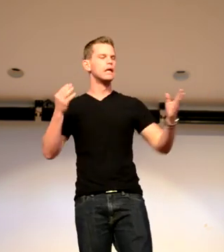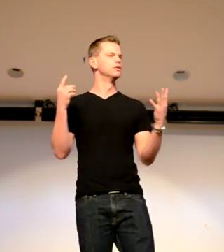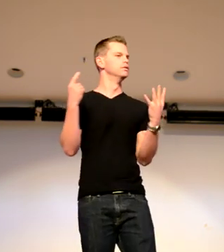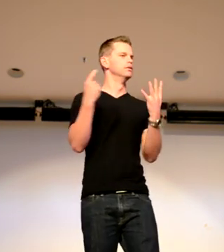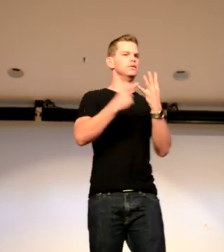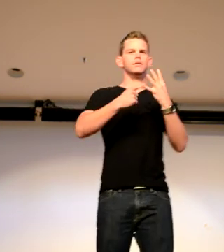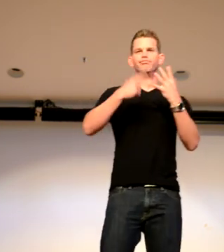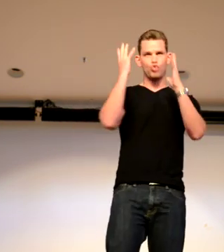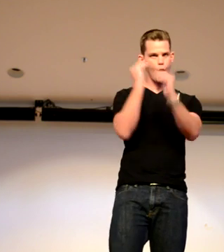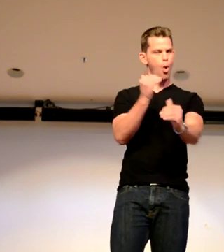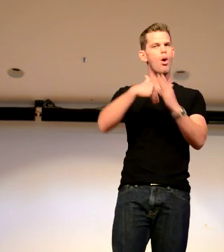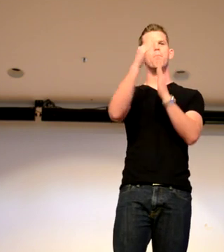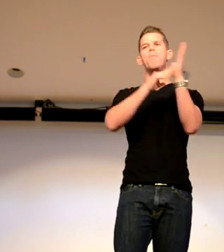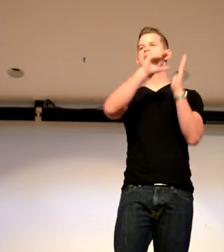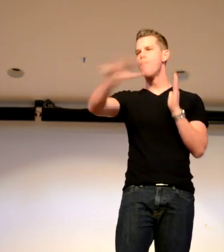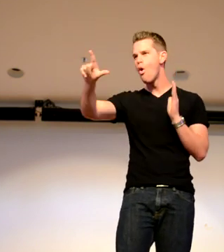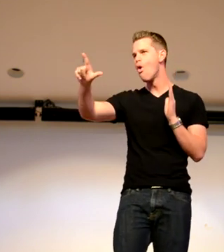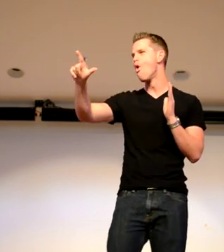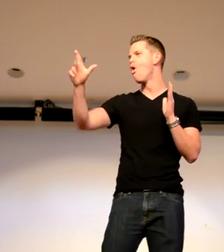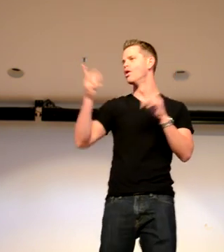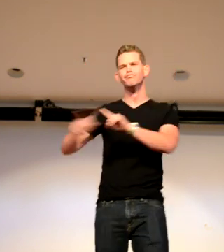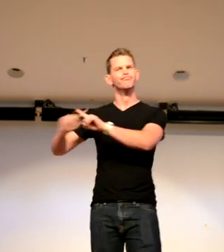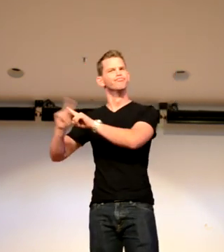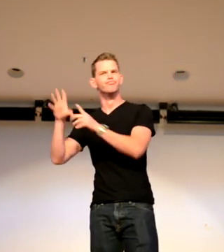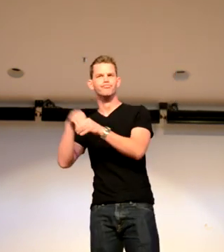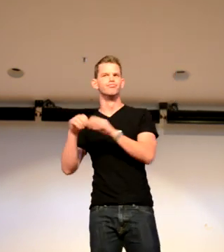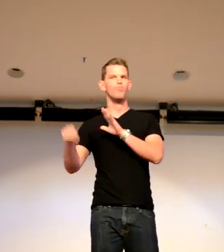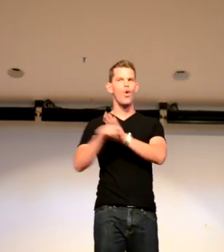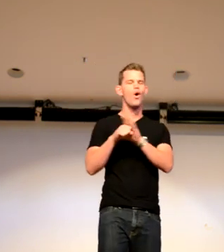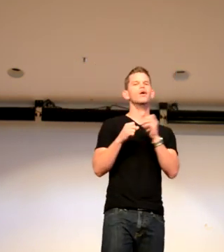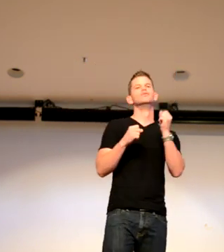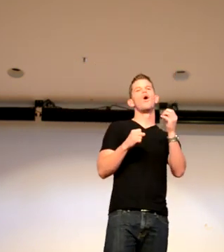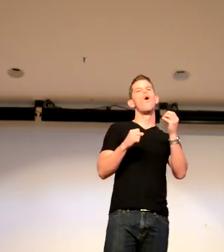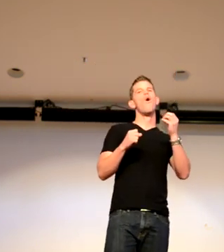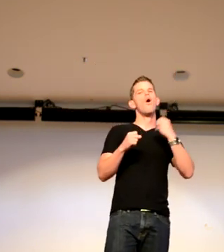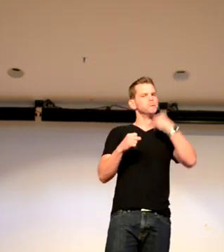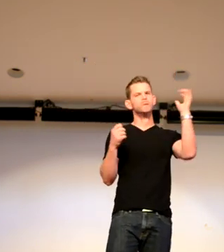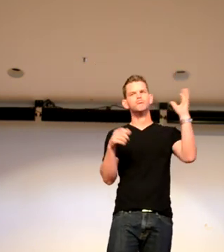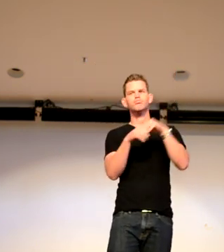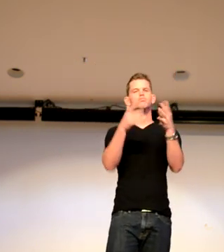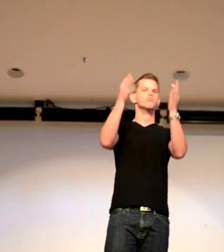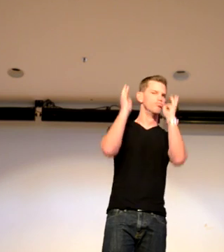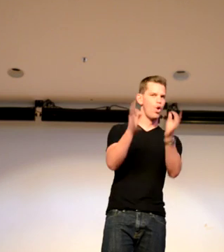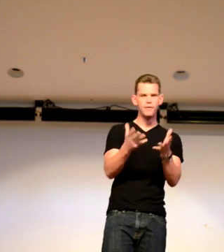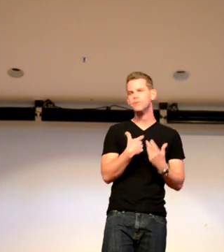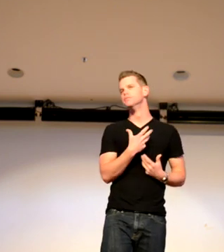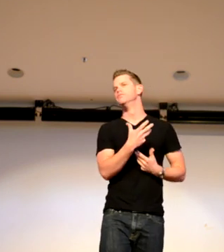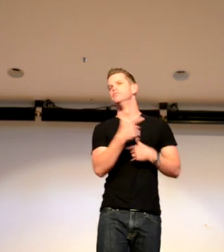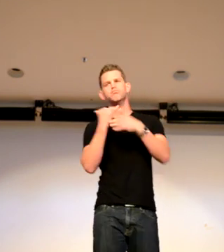swimming, you know, different kinds of sports, snowboarding, paintball, you know, different sports. You could do it all. And, and then,